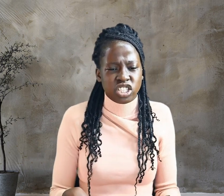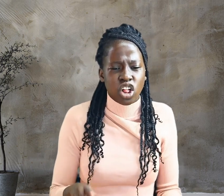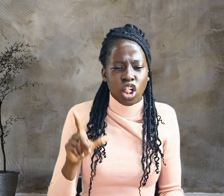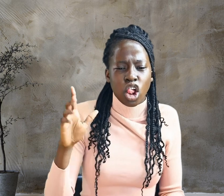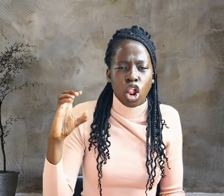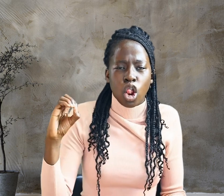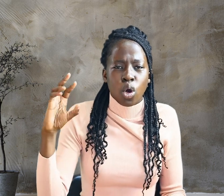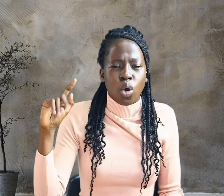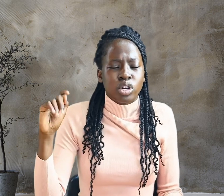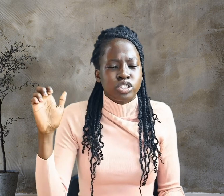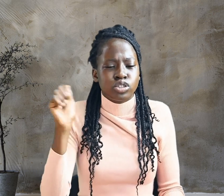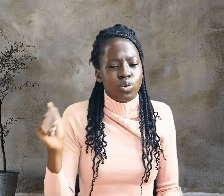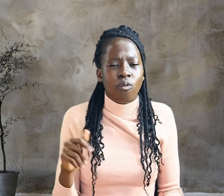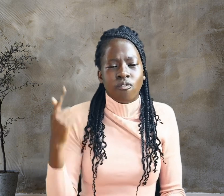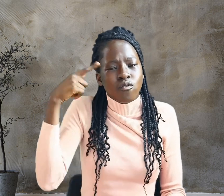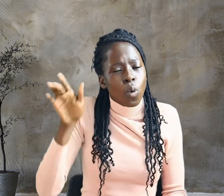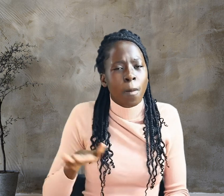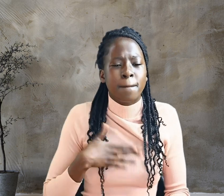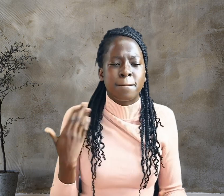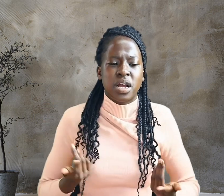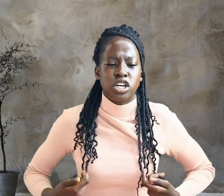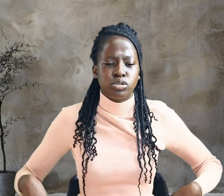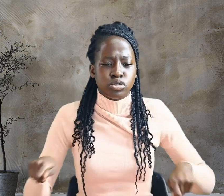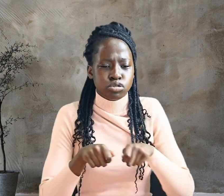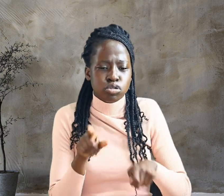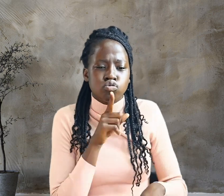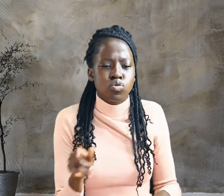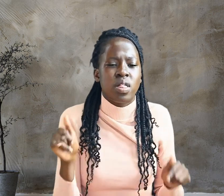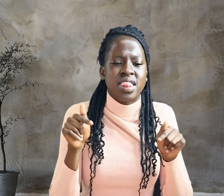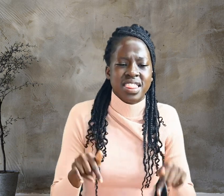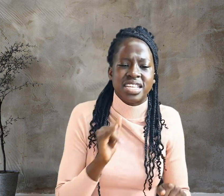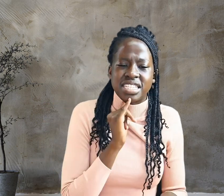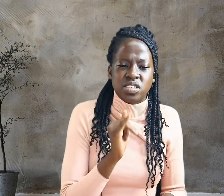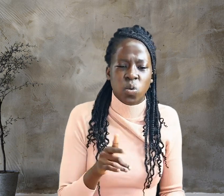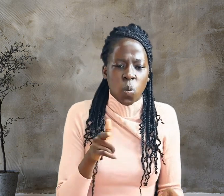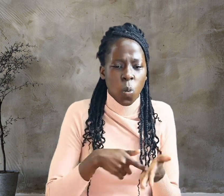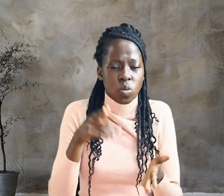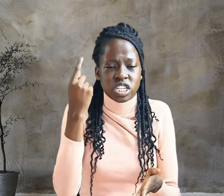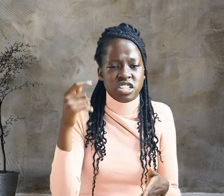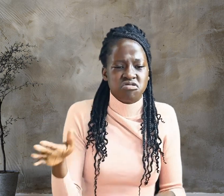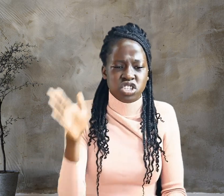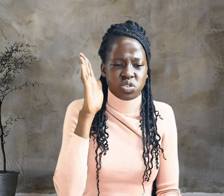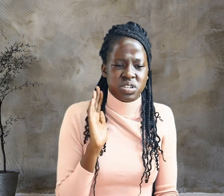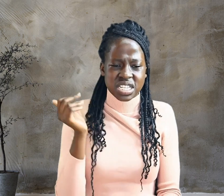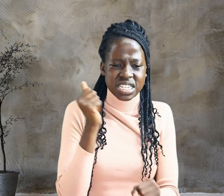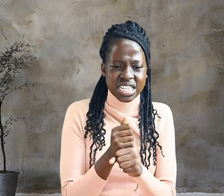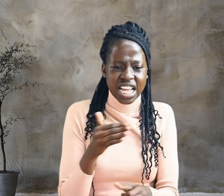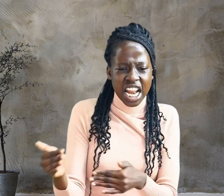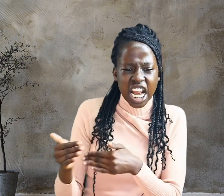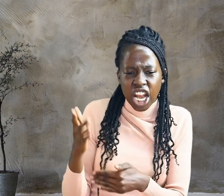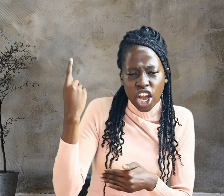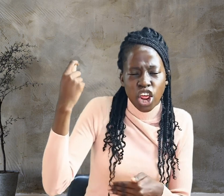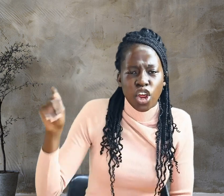So this is what the soldiers did. Near the cross of Jesus stood his mother,